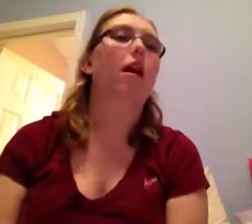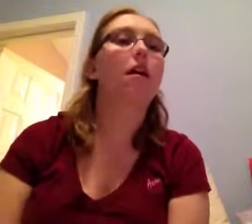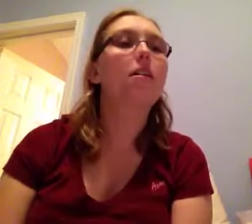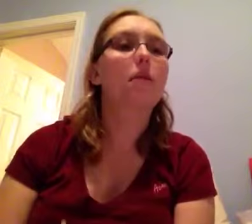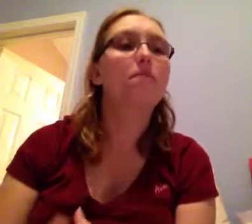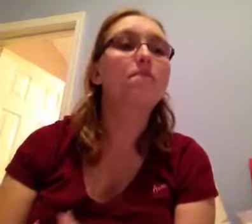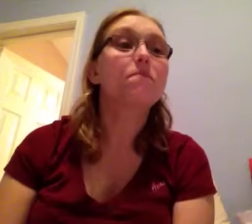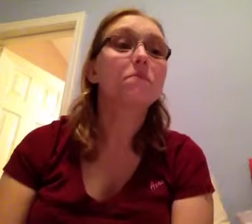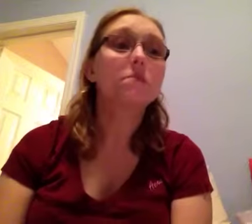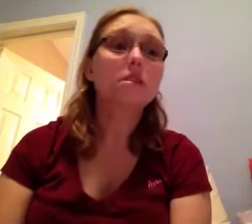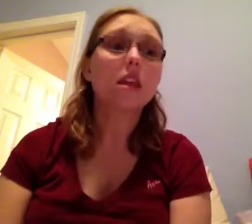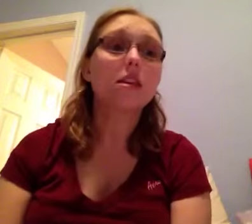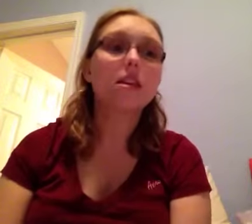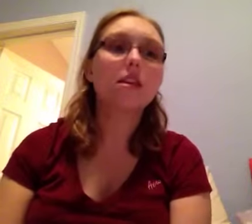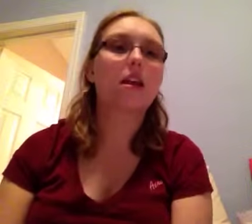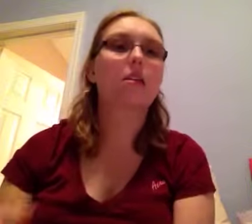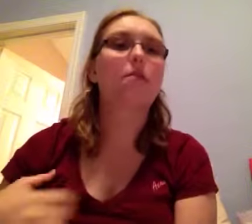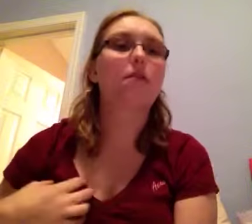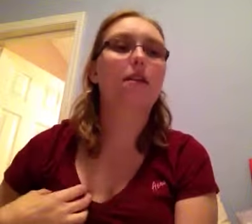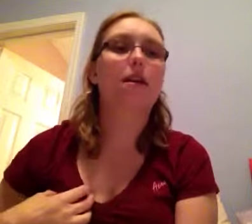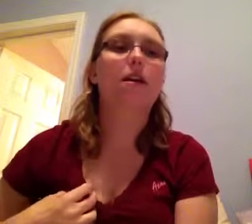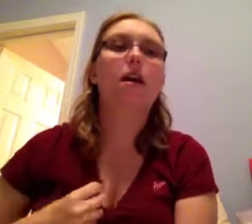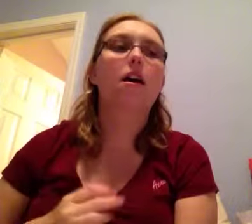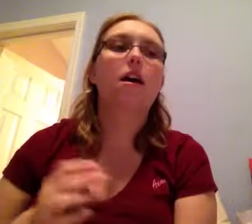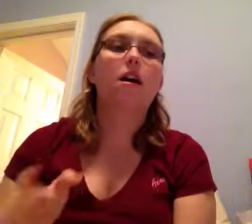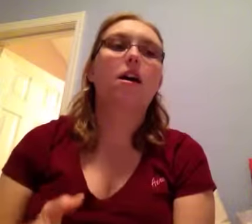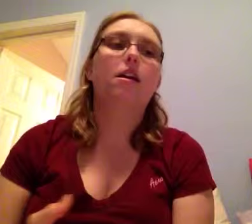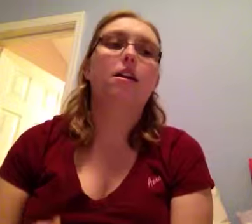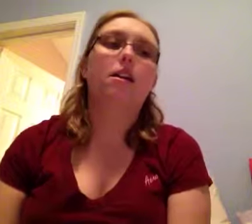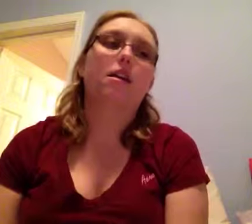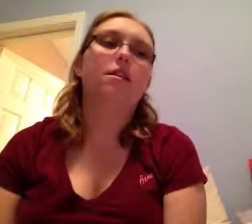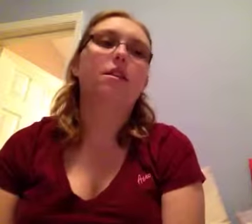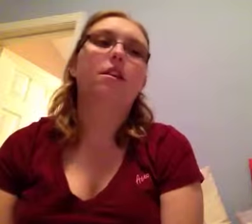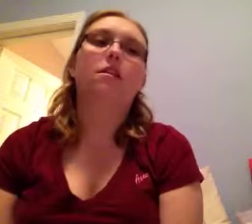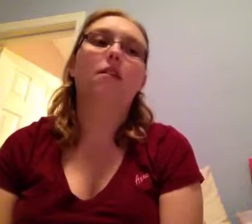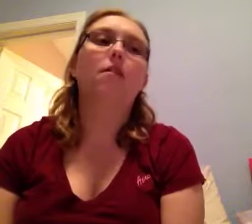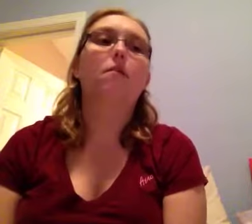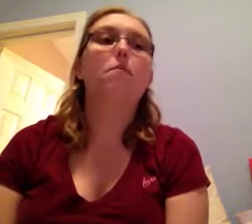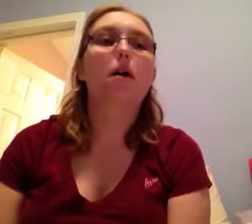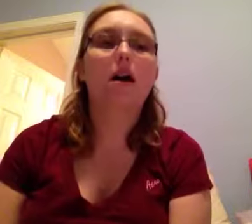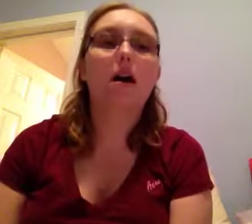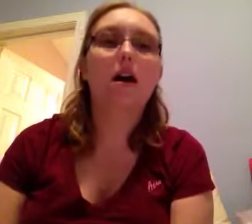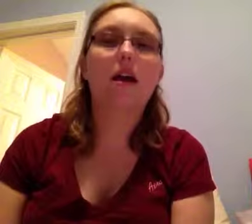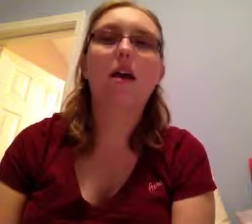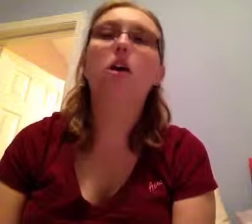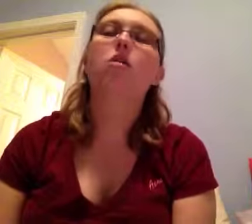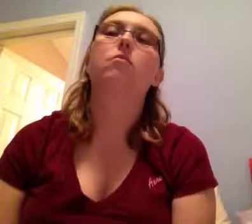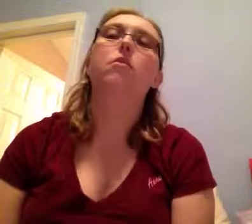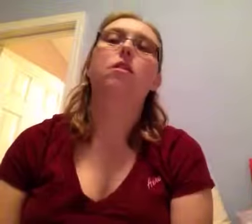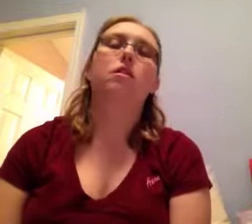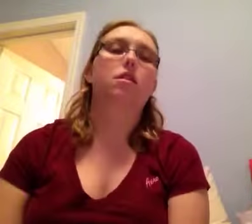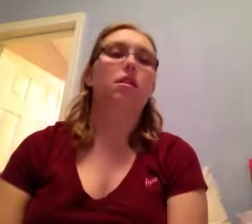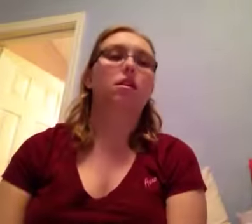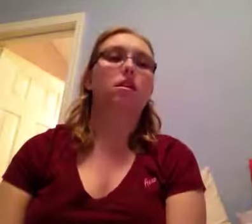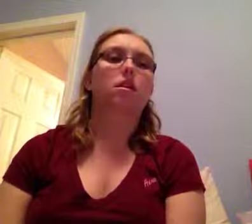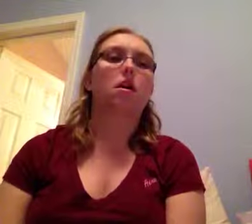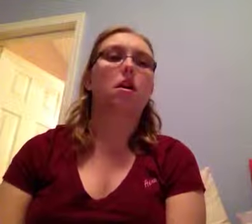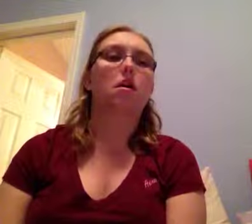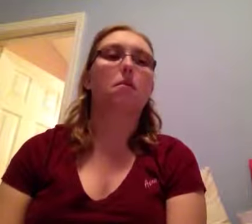Okay, anyway. The next movie is The Life of Pi, which is, um,